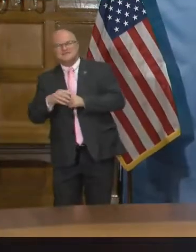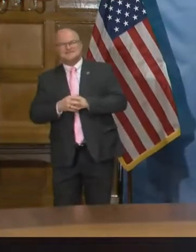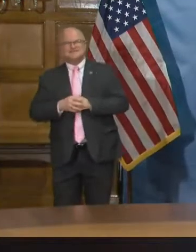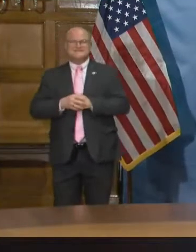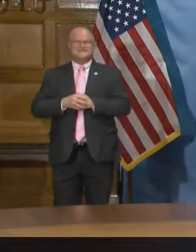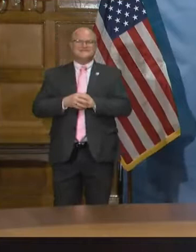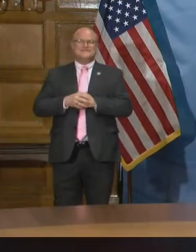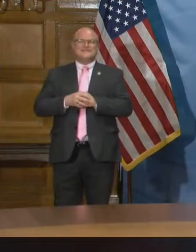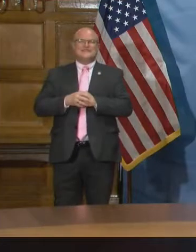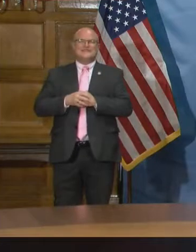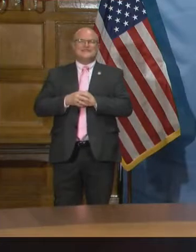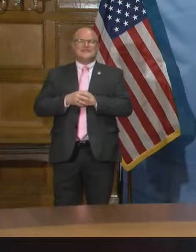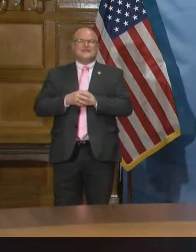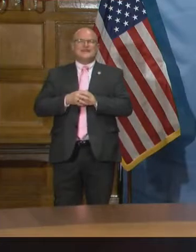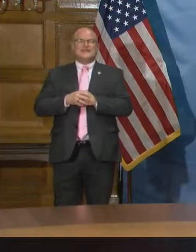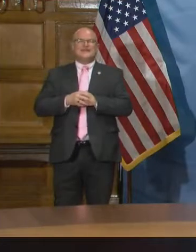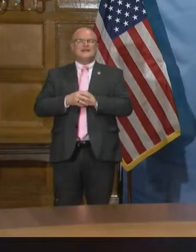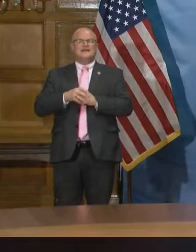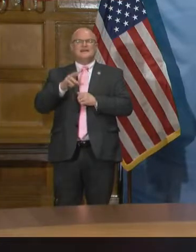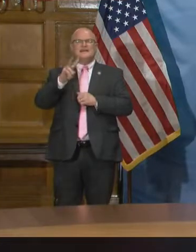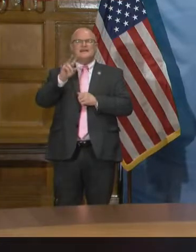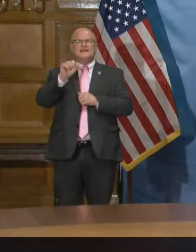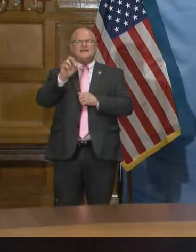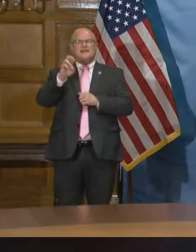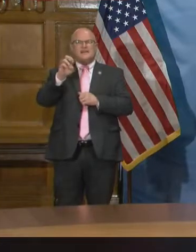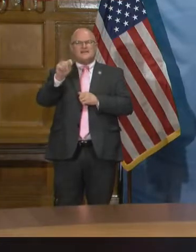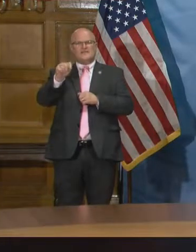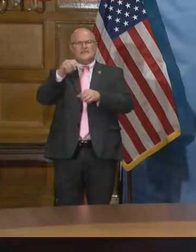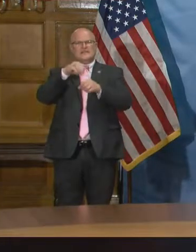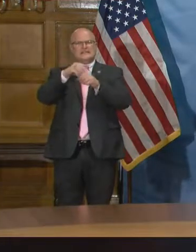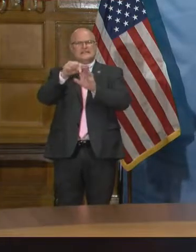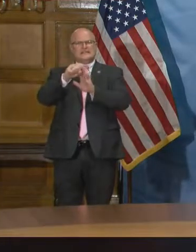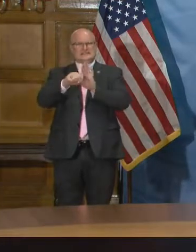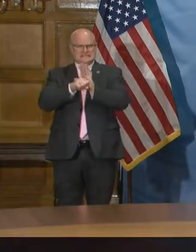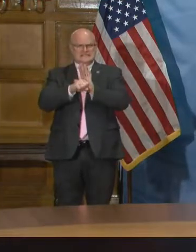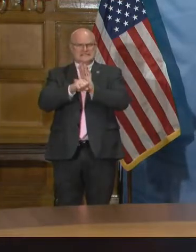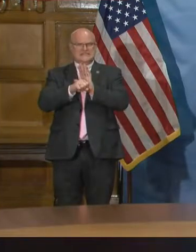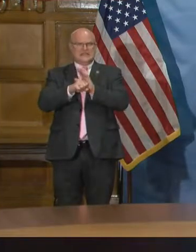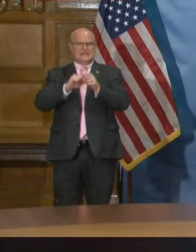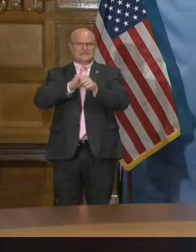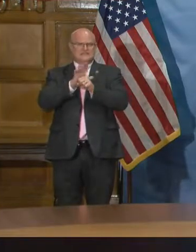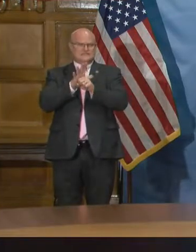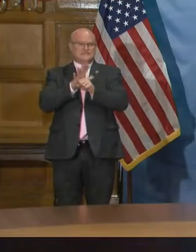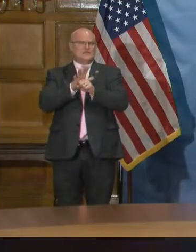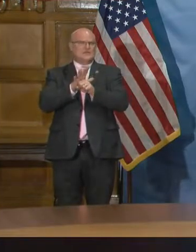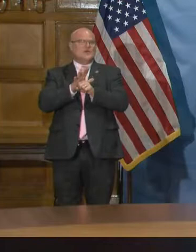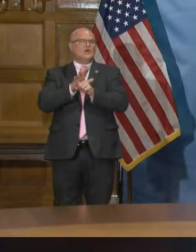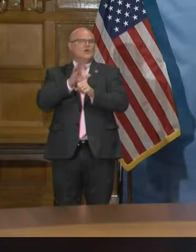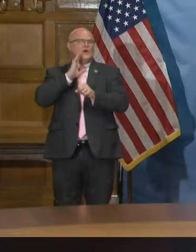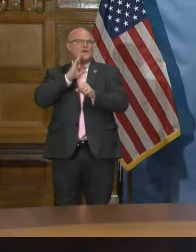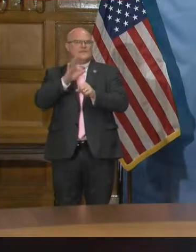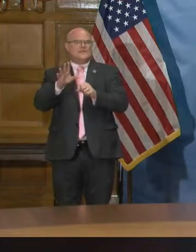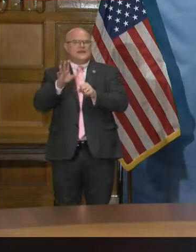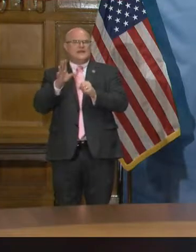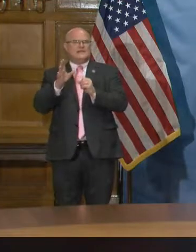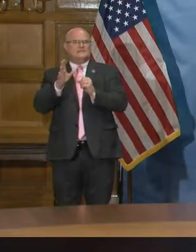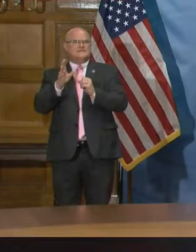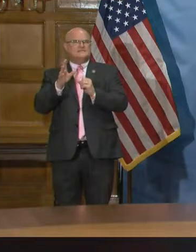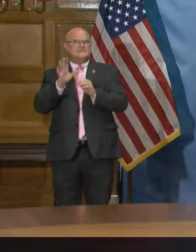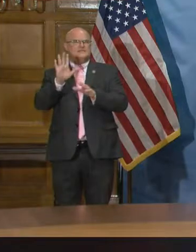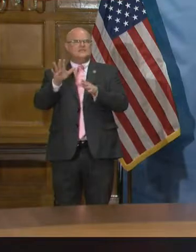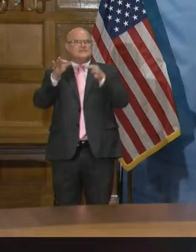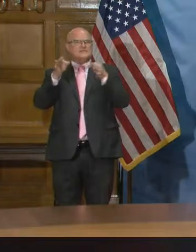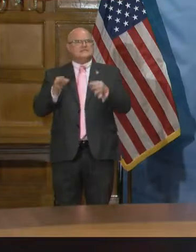Um, the, the presence of variant in, in the state, uh, would that, uh, factor in at all to